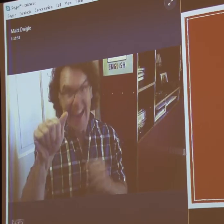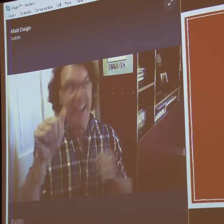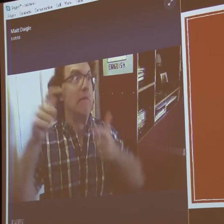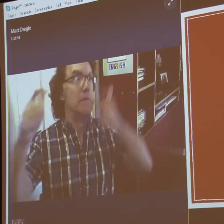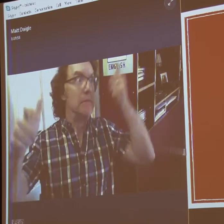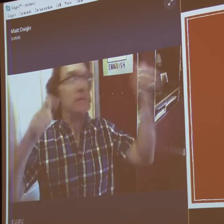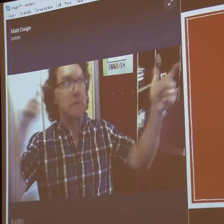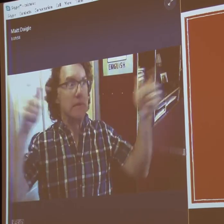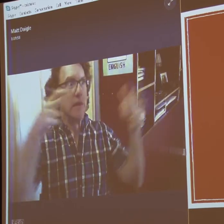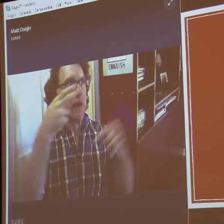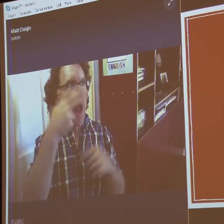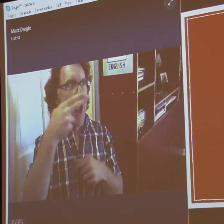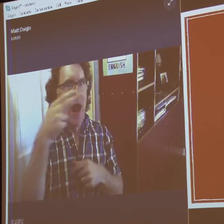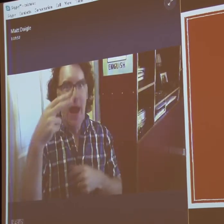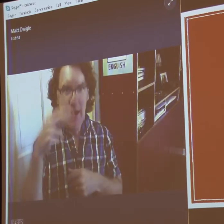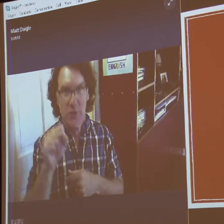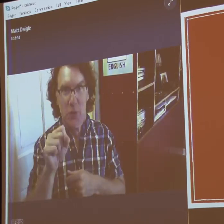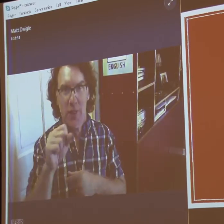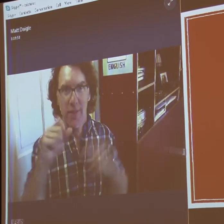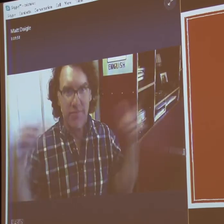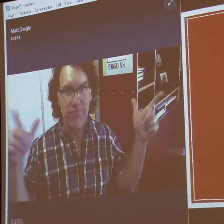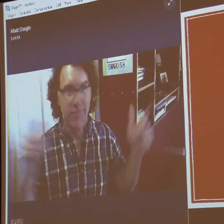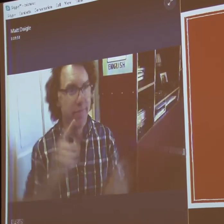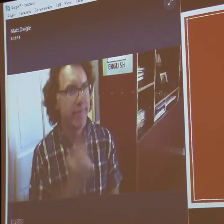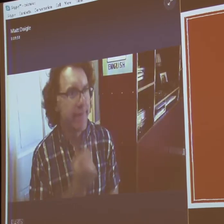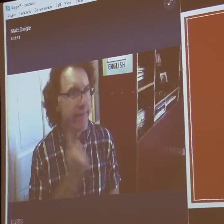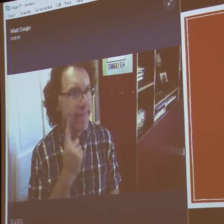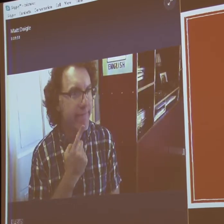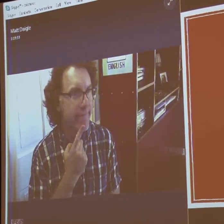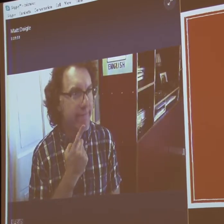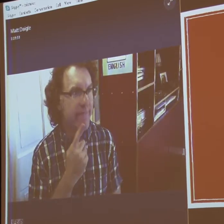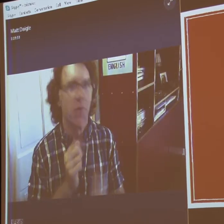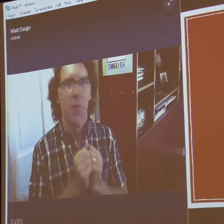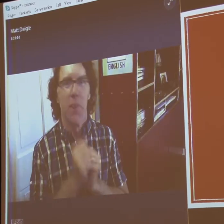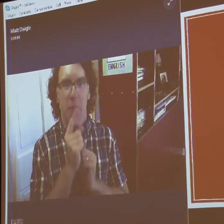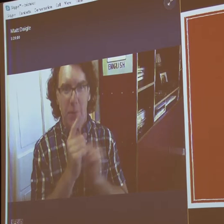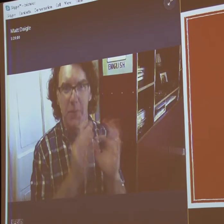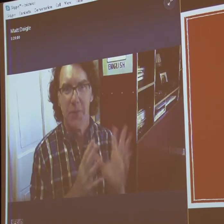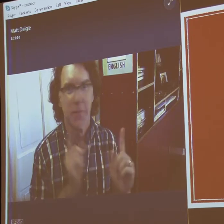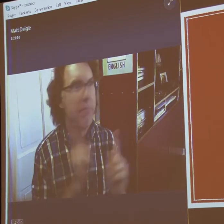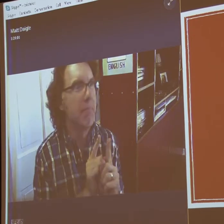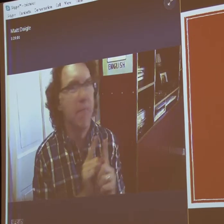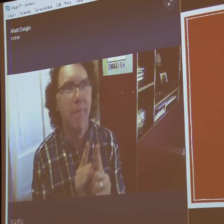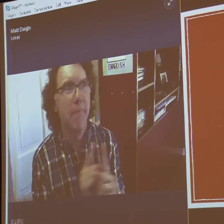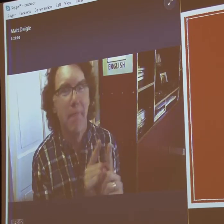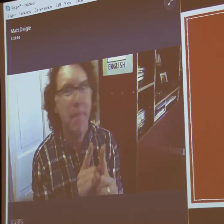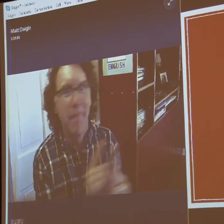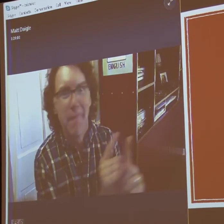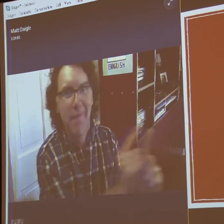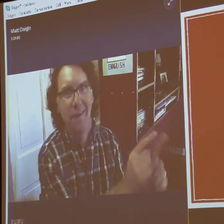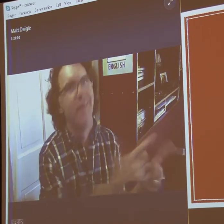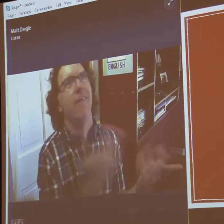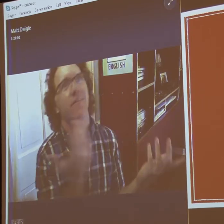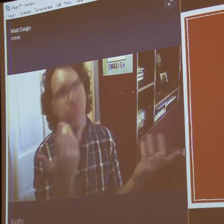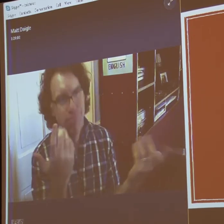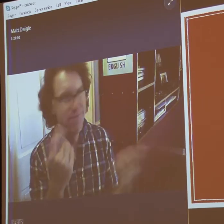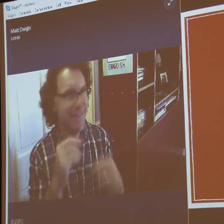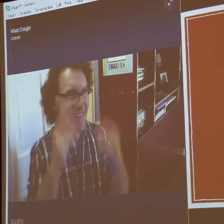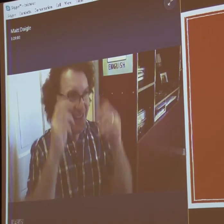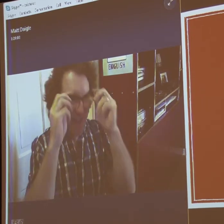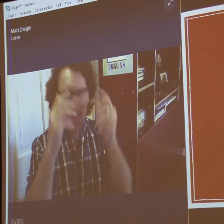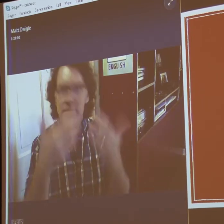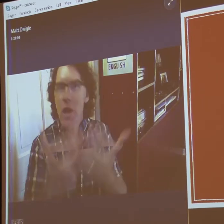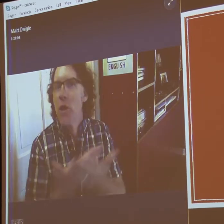deaf. It was a huge 5A, what's considered a 5A school. I was the only deaf person. And I had my interpreter